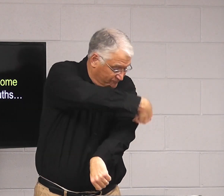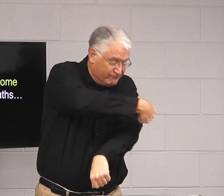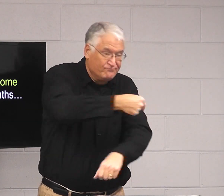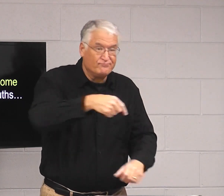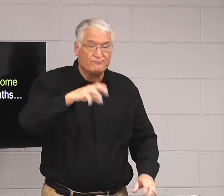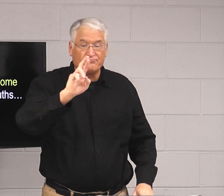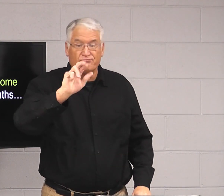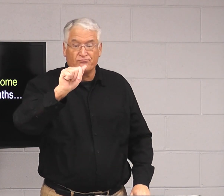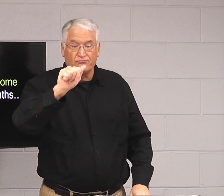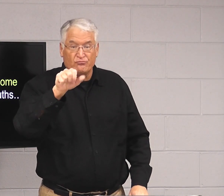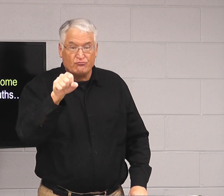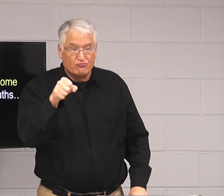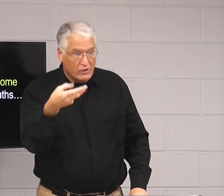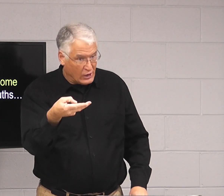Some of us do just different things.